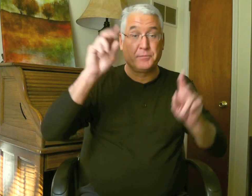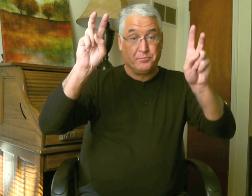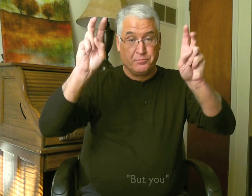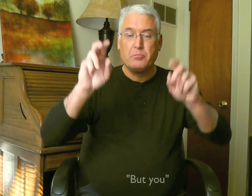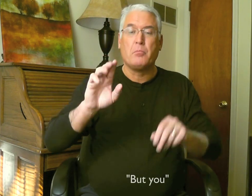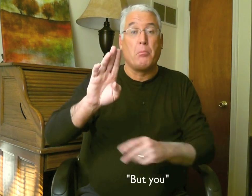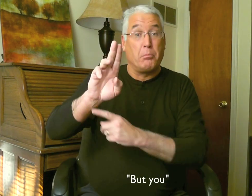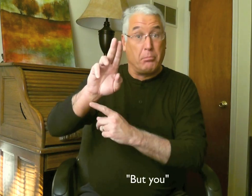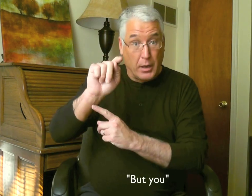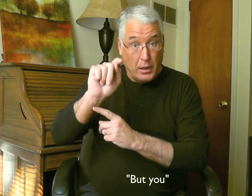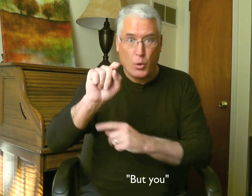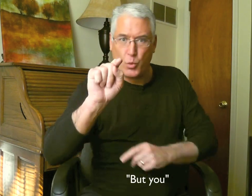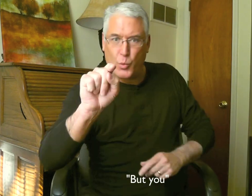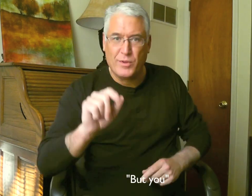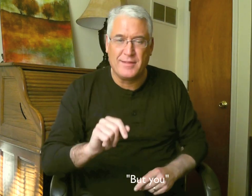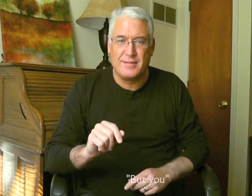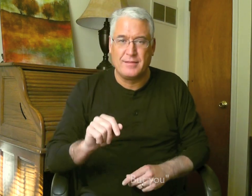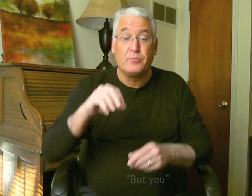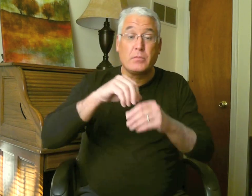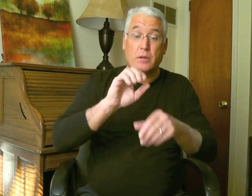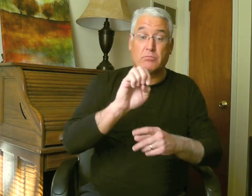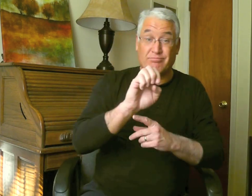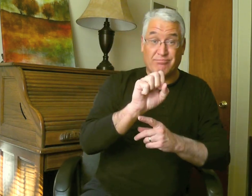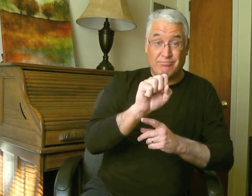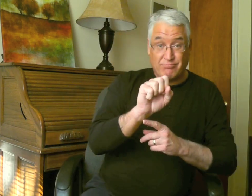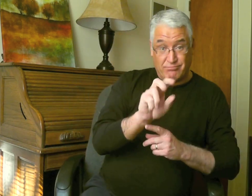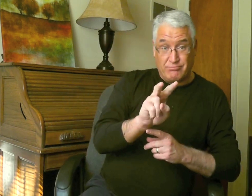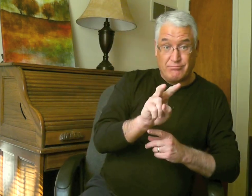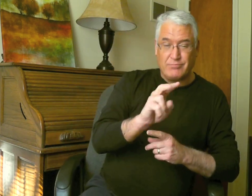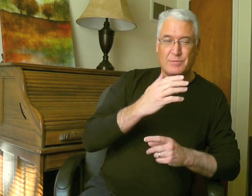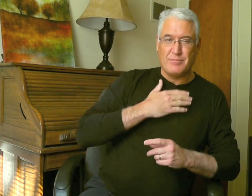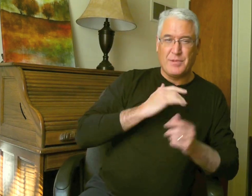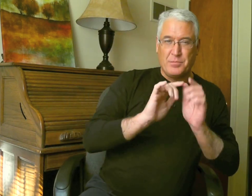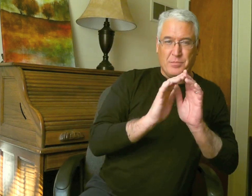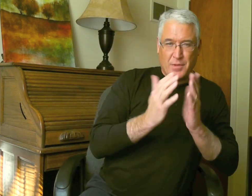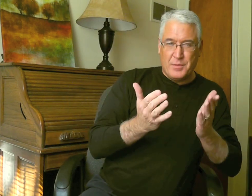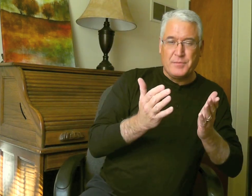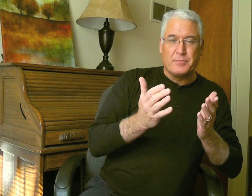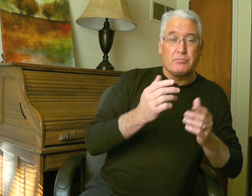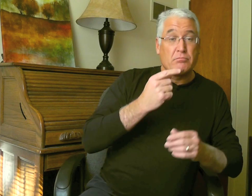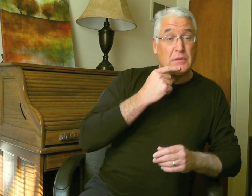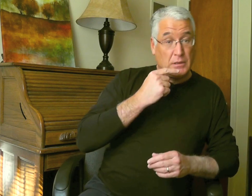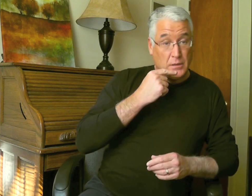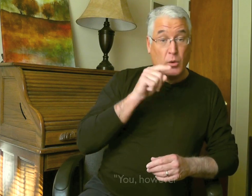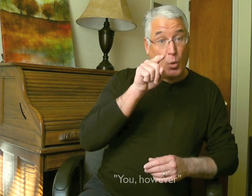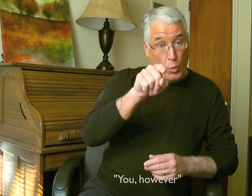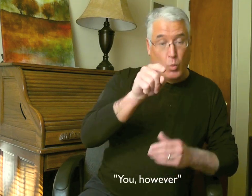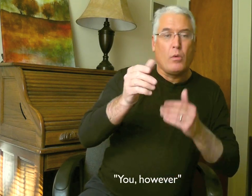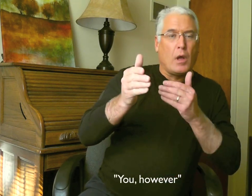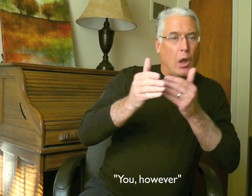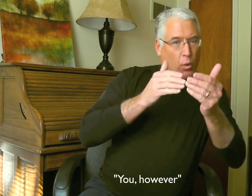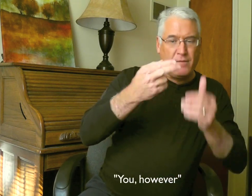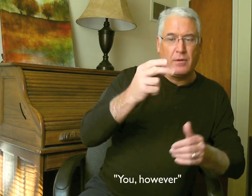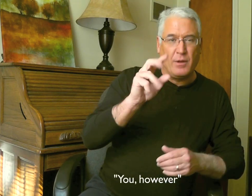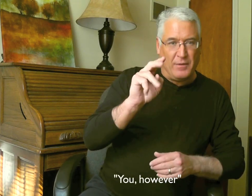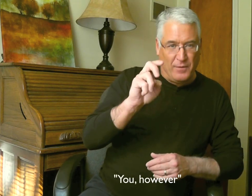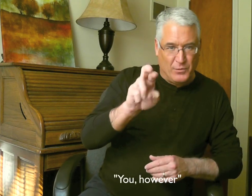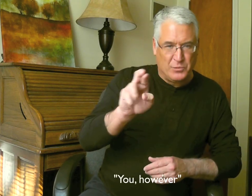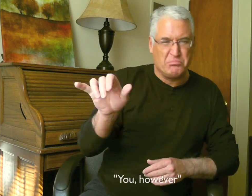translations. But in one it says, but you begins with, and in the ESV that's the one that I use. It says you, however,